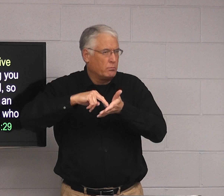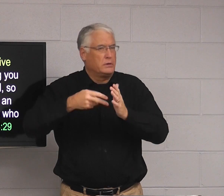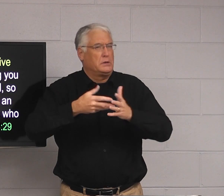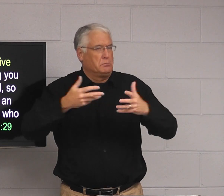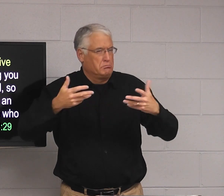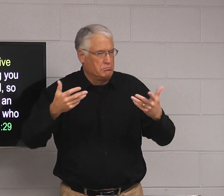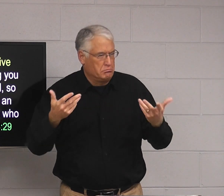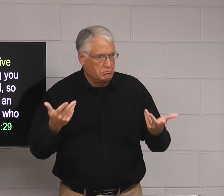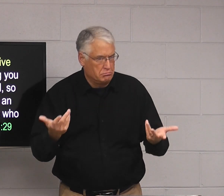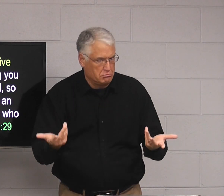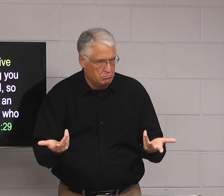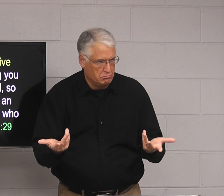So meaning what?